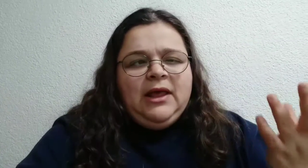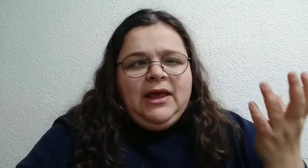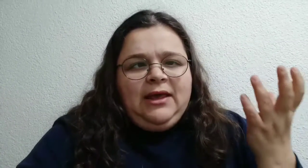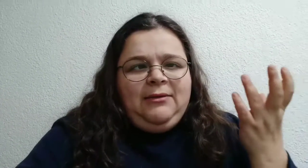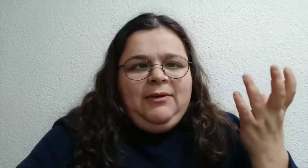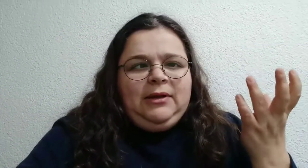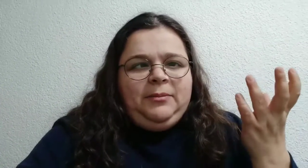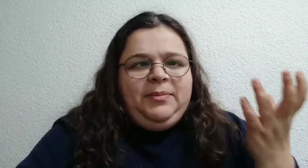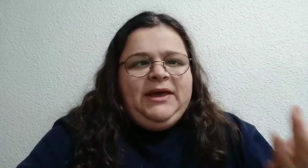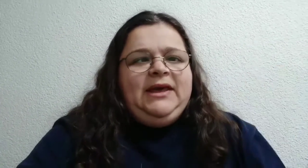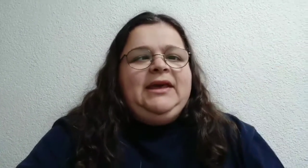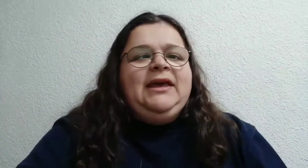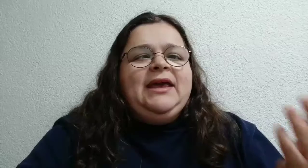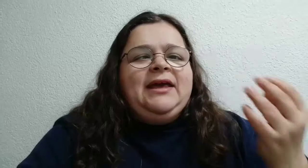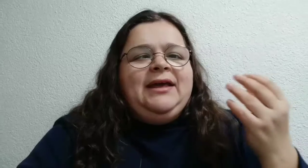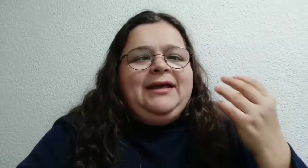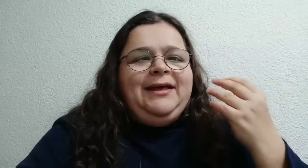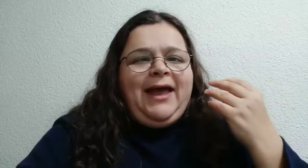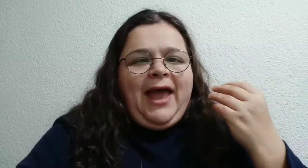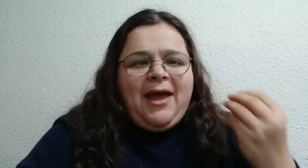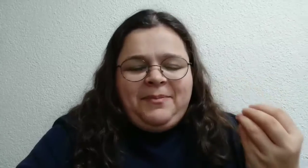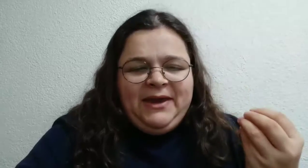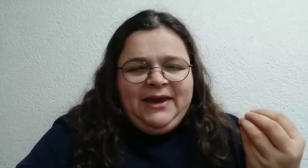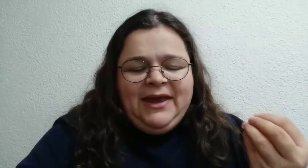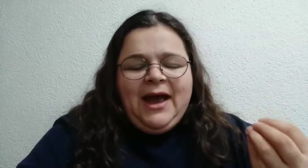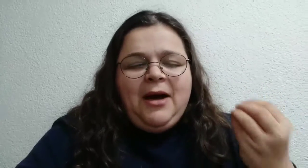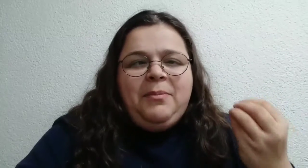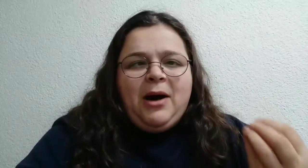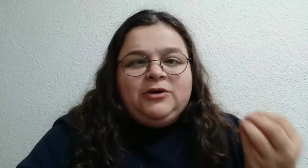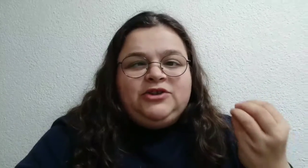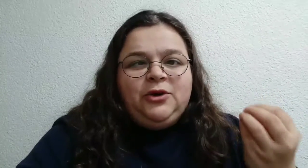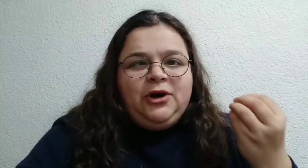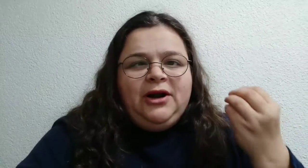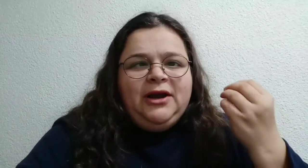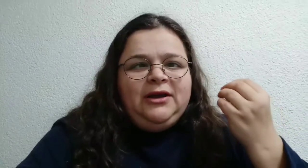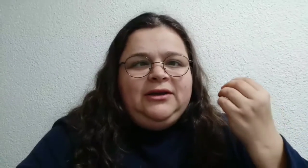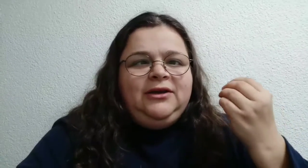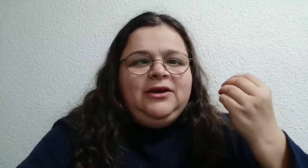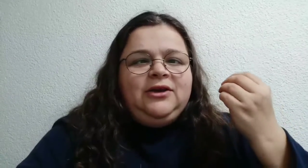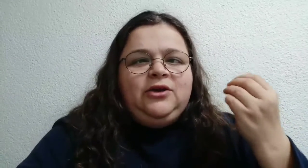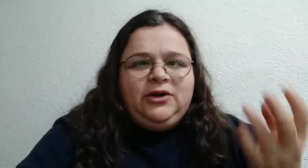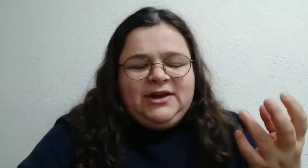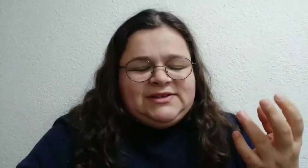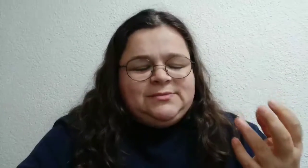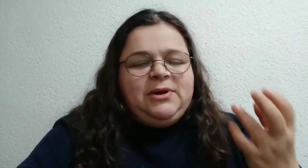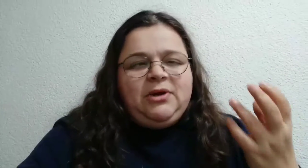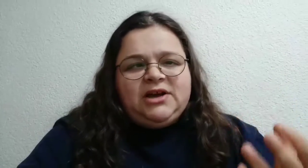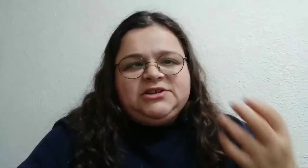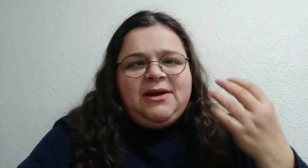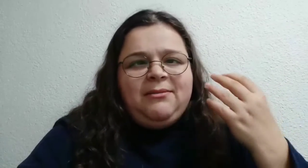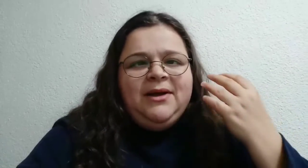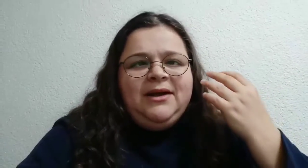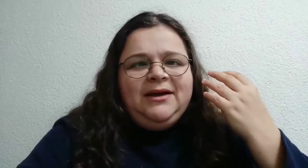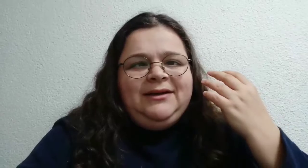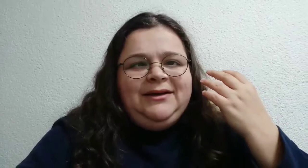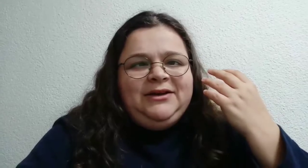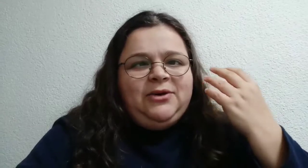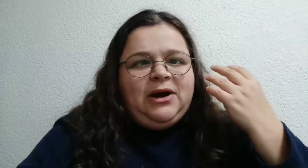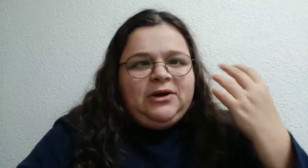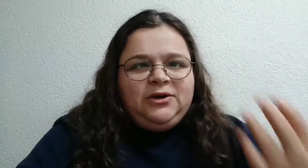be happy about your goodness. Baruch Hashem, you are a